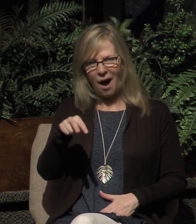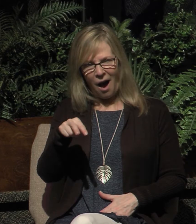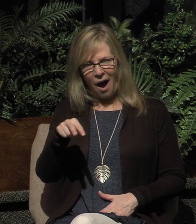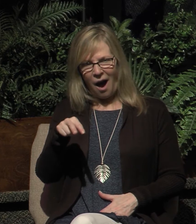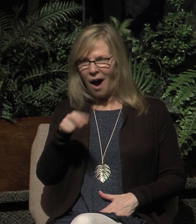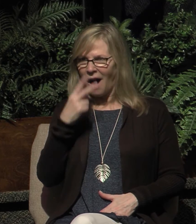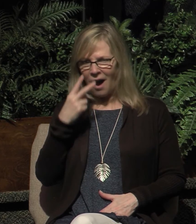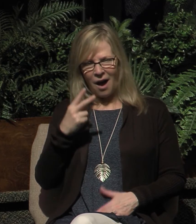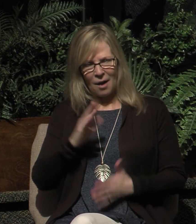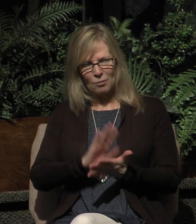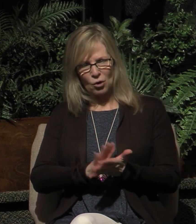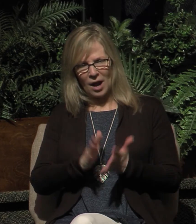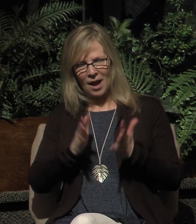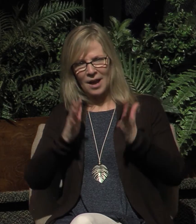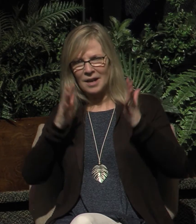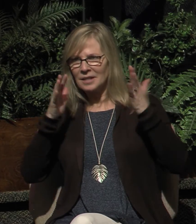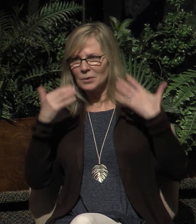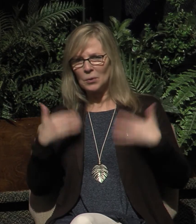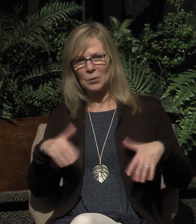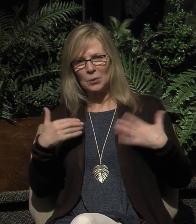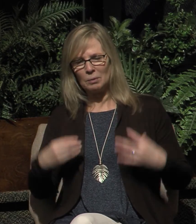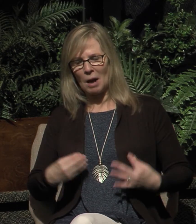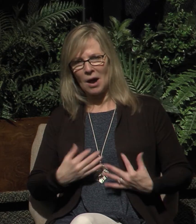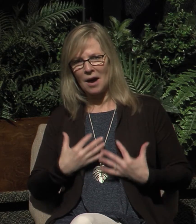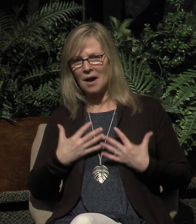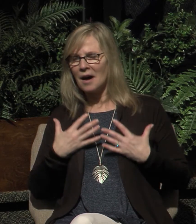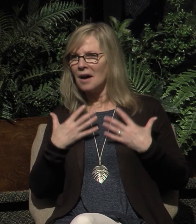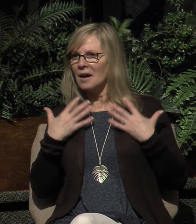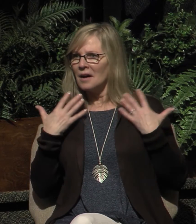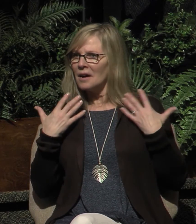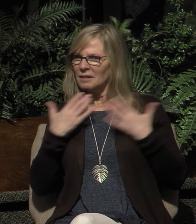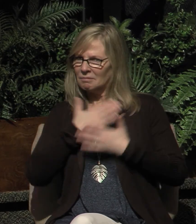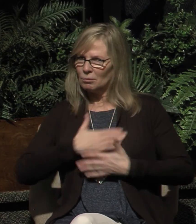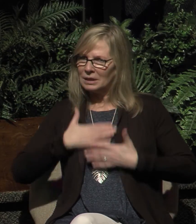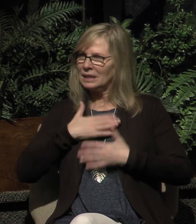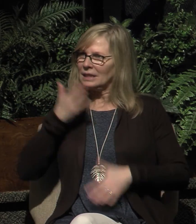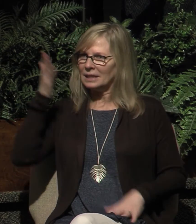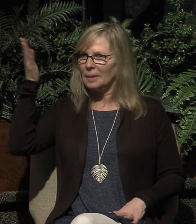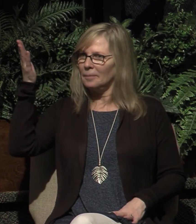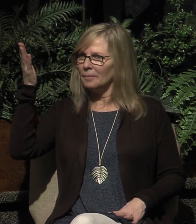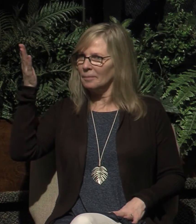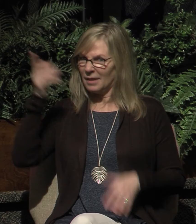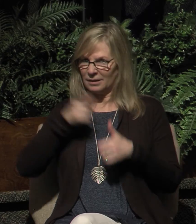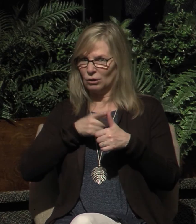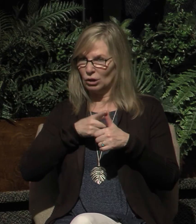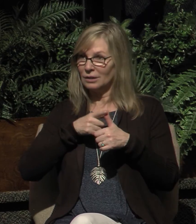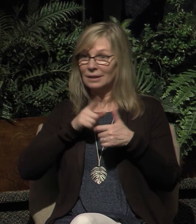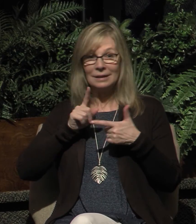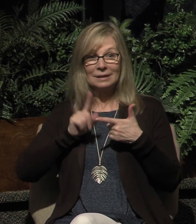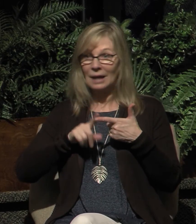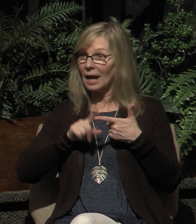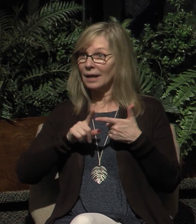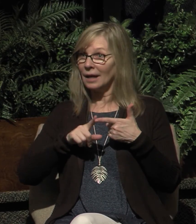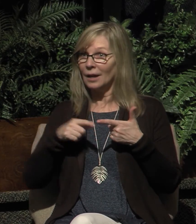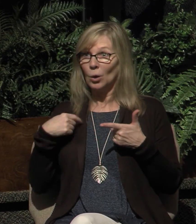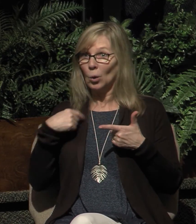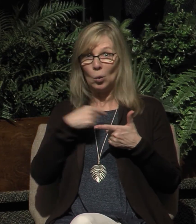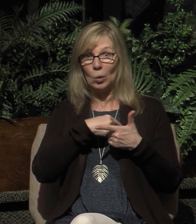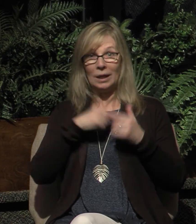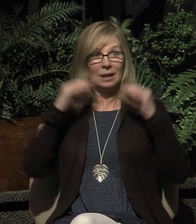we gather and those praises ascend to him but it's also a time when we teach one another